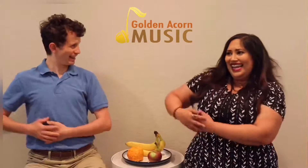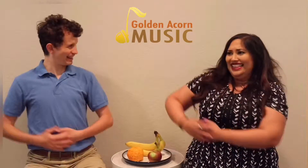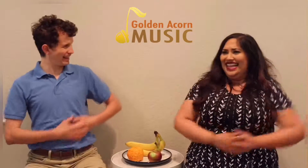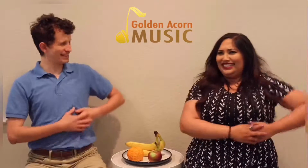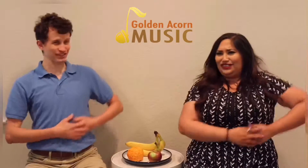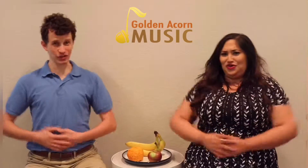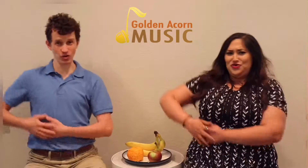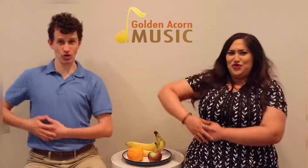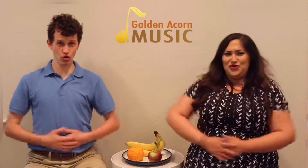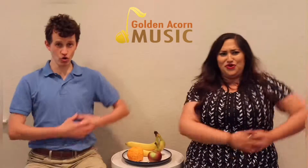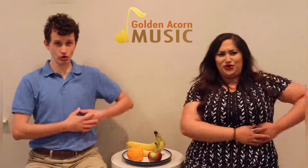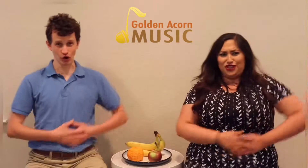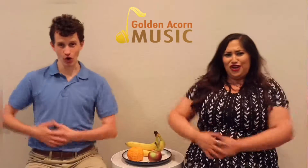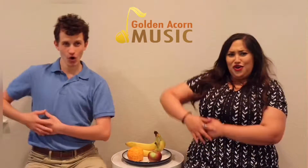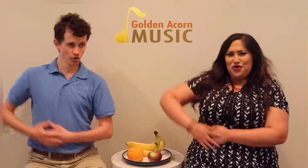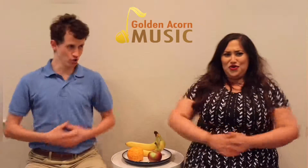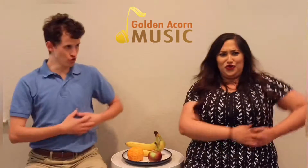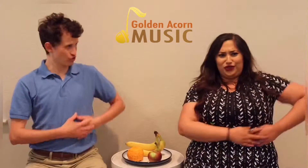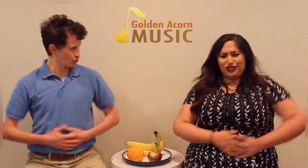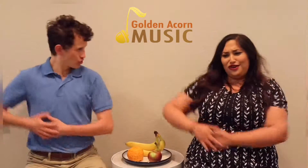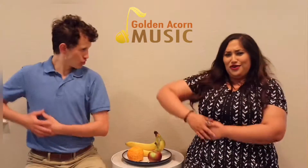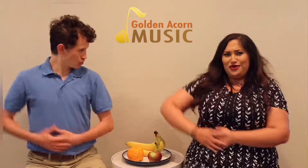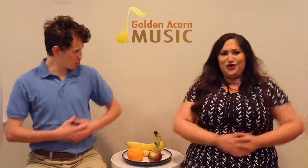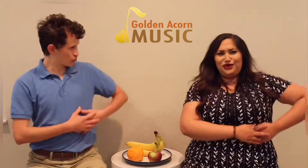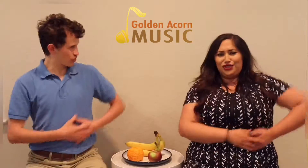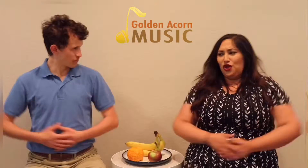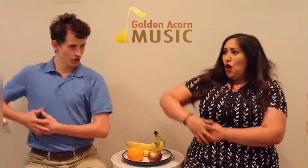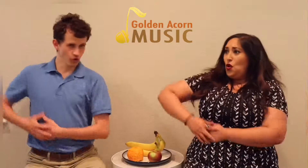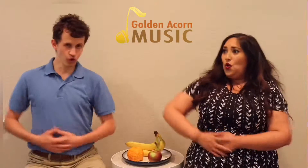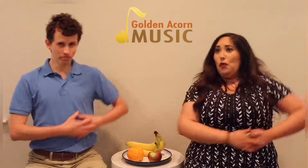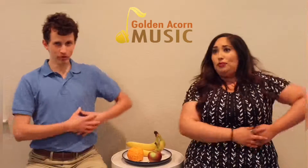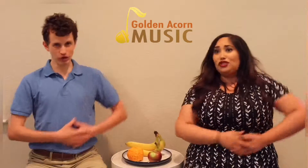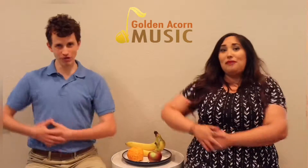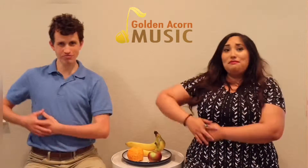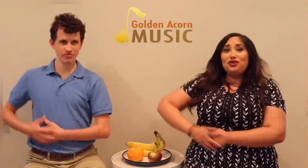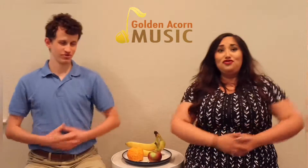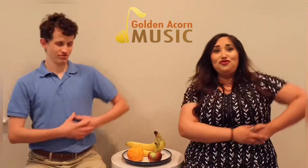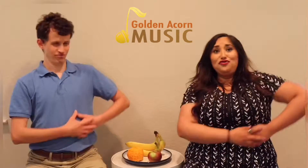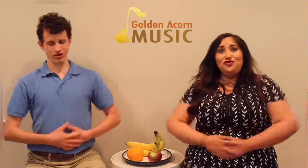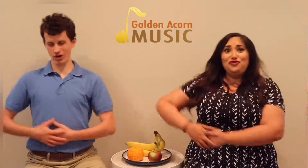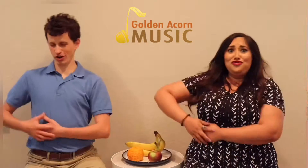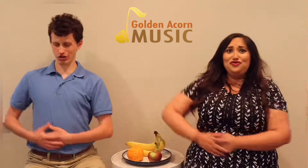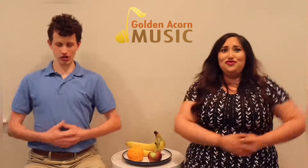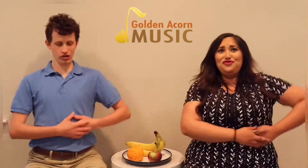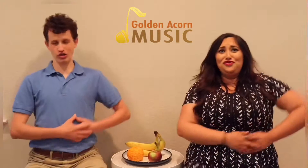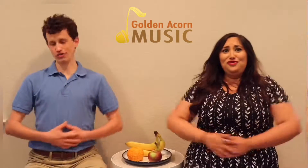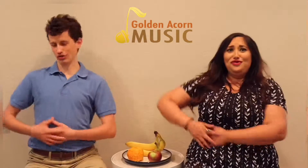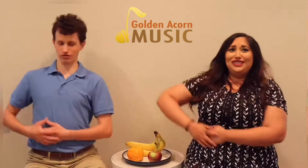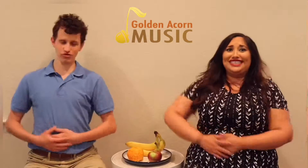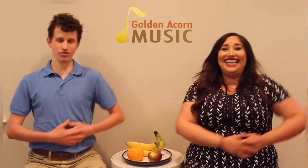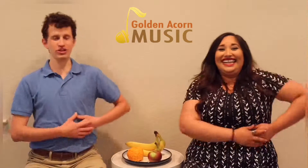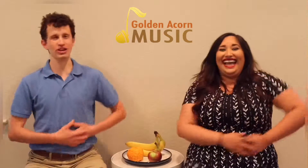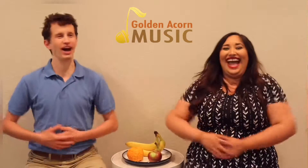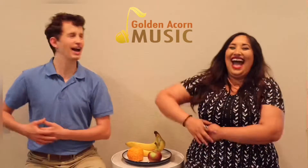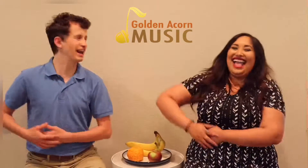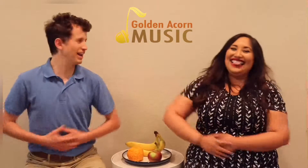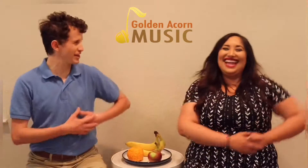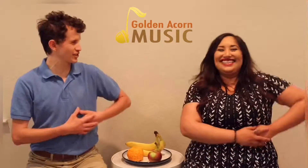like to oot, oot, oot, hooples and banoon. And I see leaves of green. I like